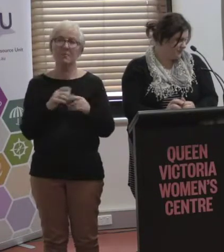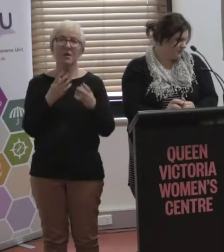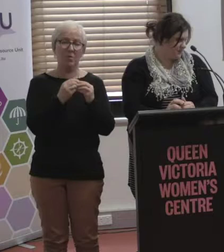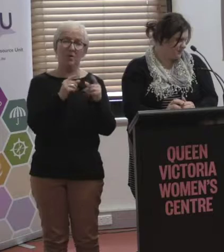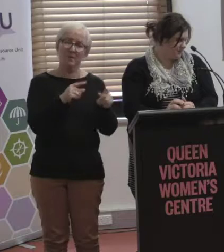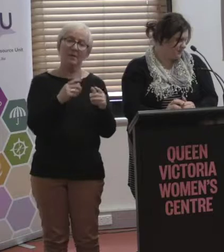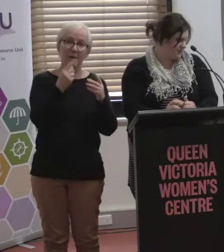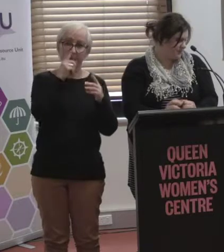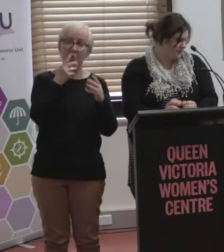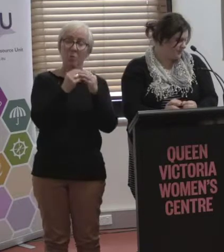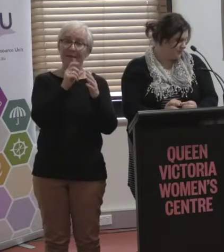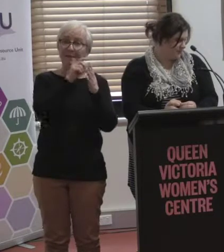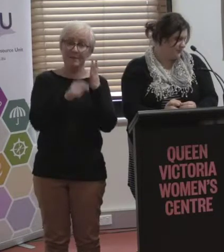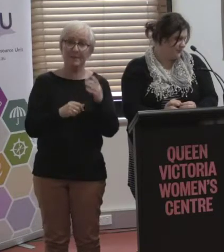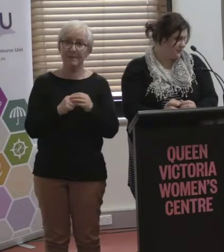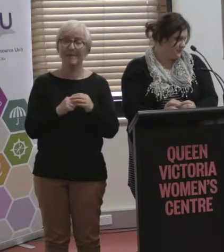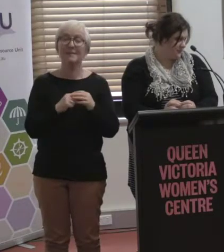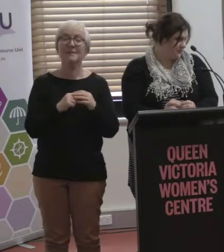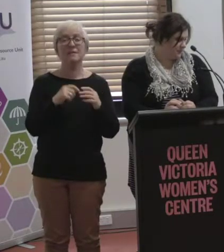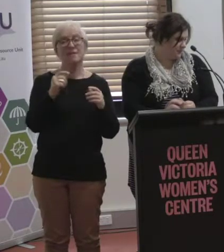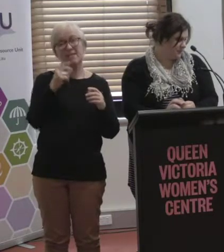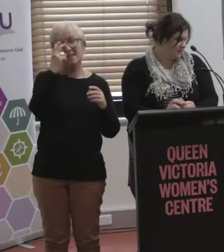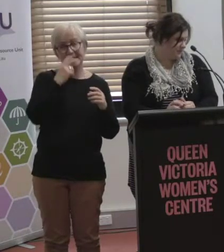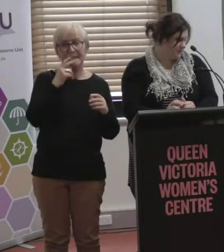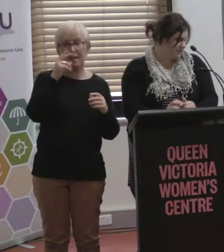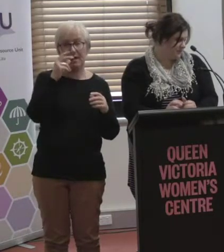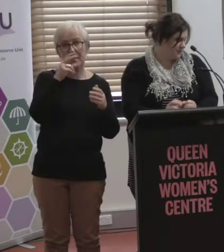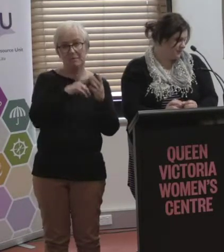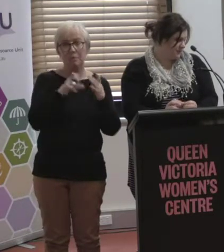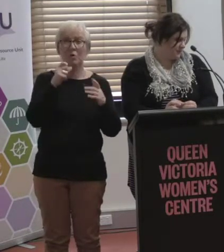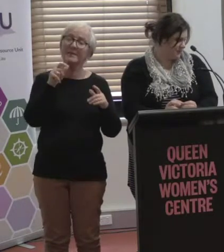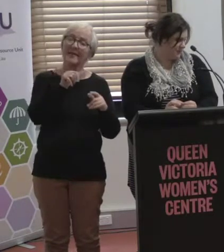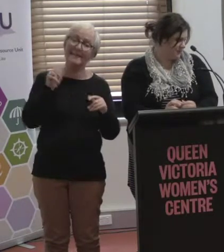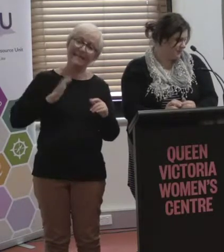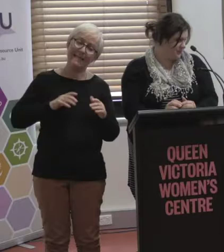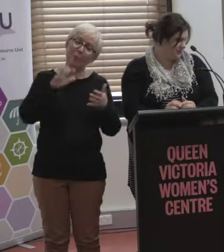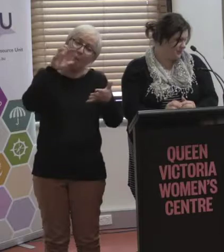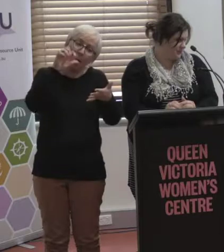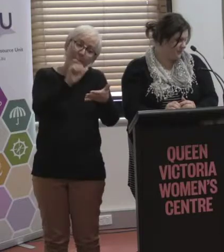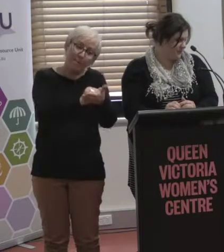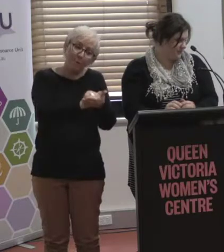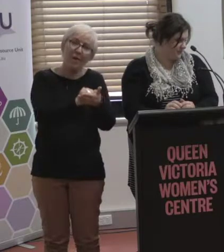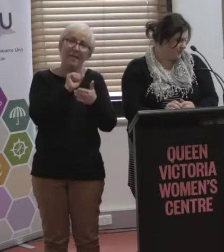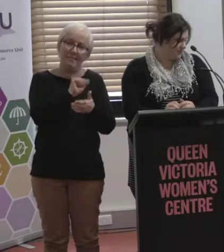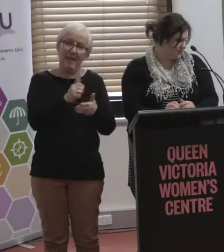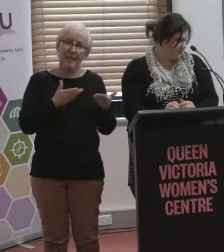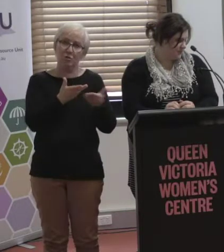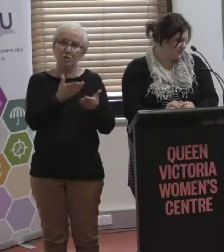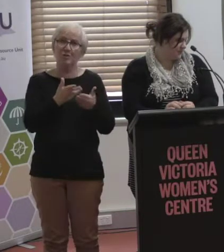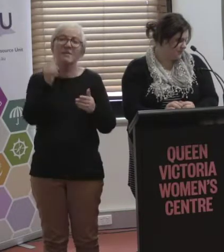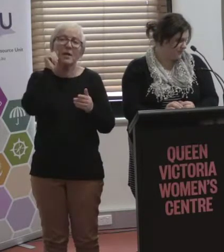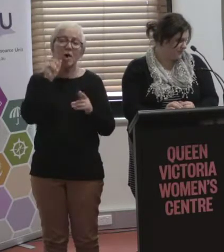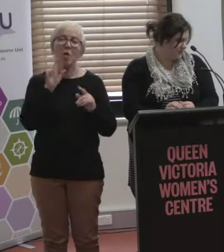or people with a disability or senior Victorians, that they actually book their service. They know what they're going to be charged. And they also